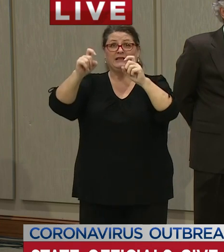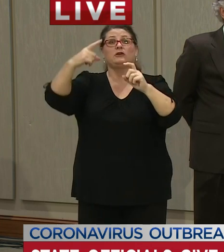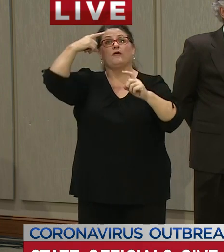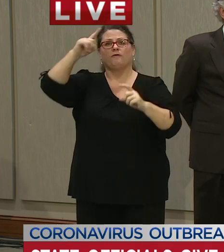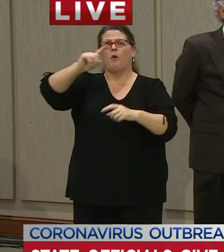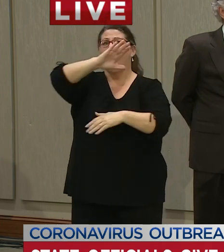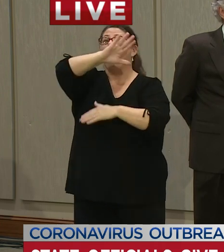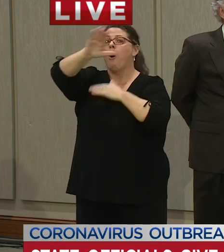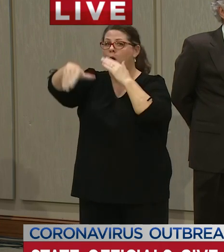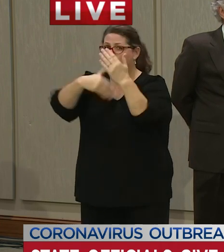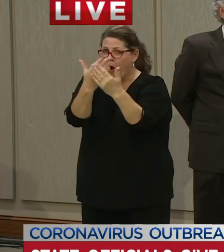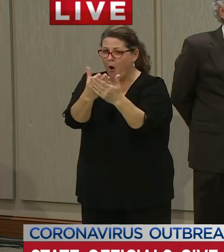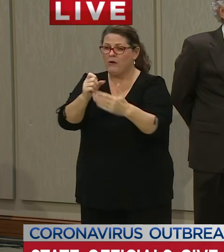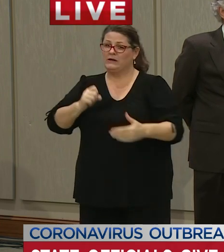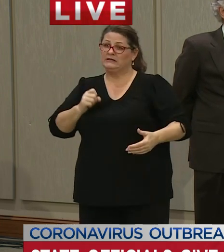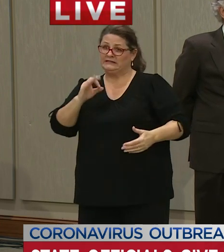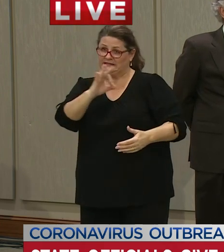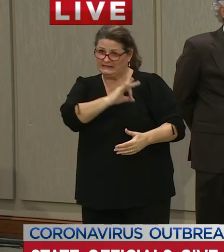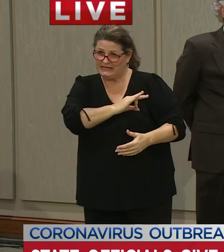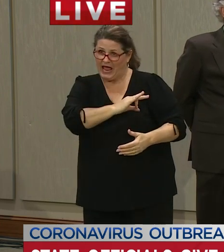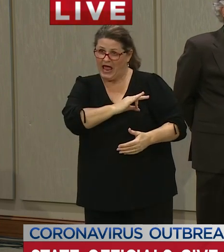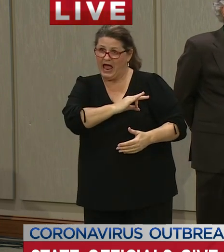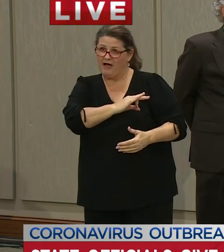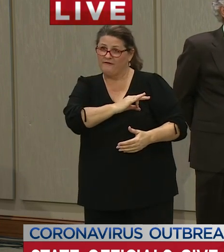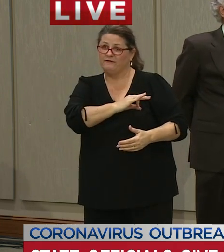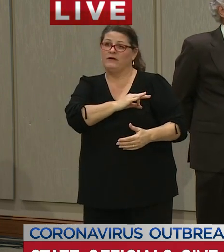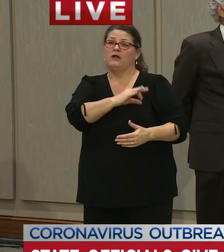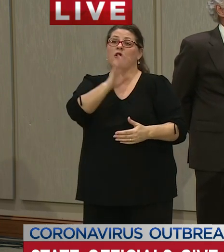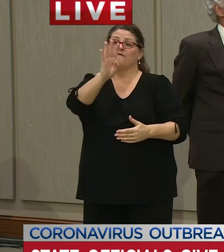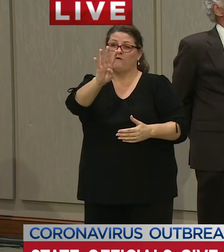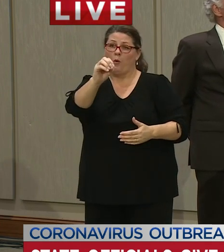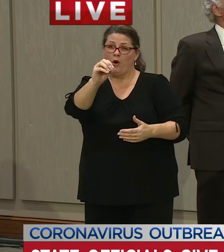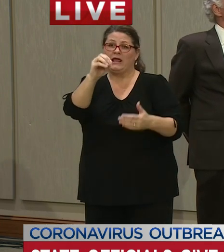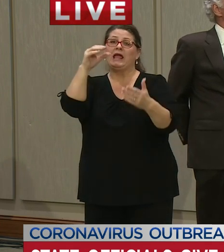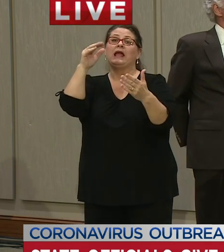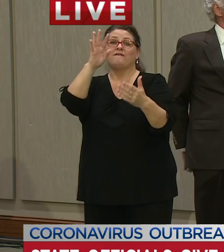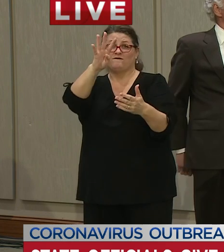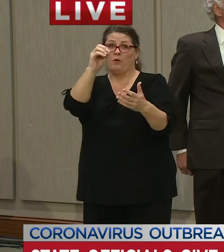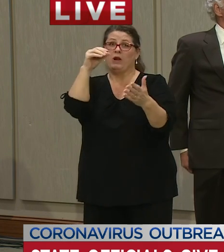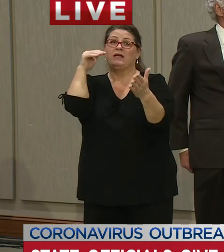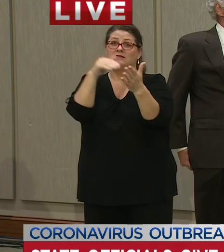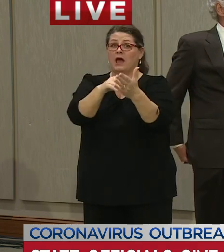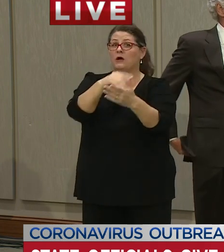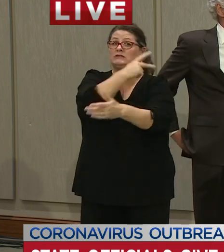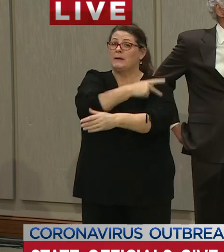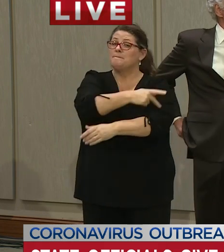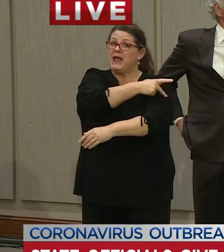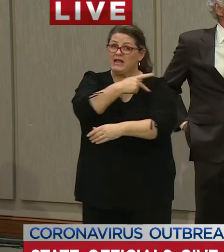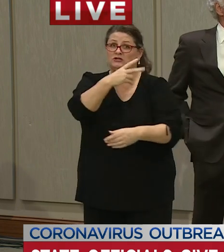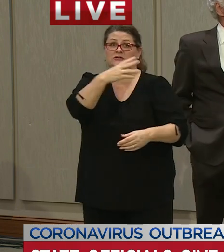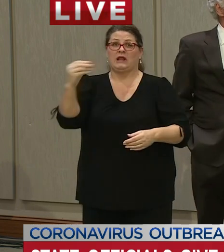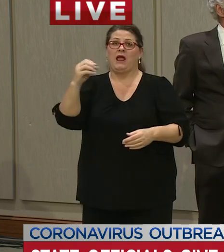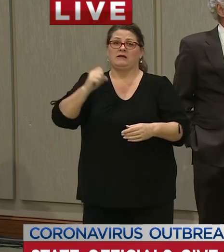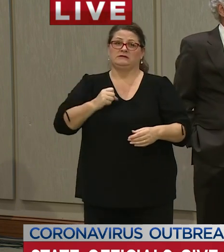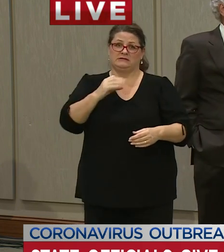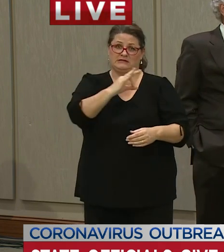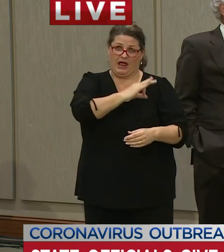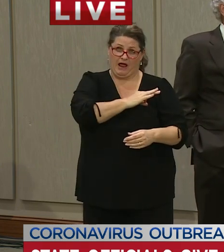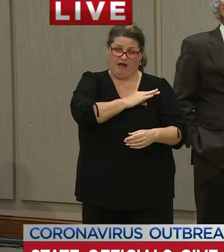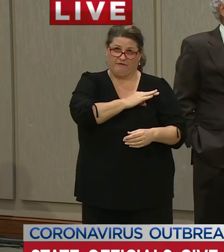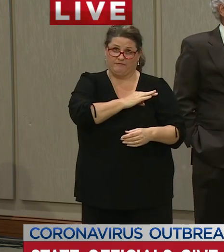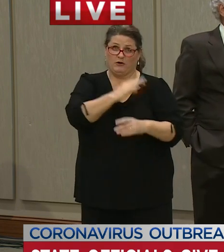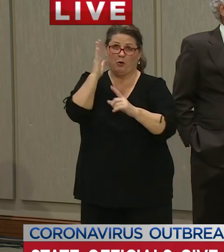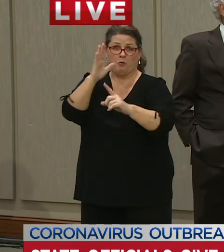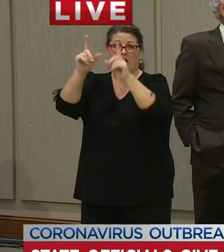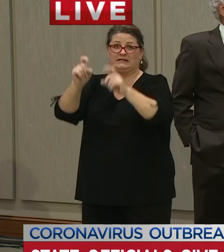and staff DHEC also will be increasing testing in other congregate facilities such as prisons jails